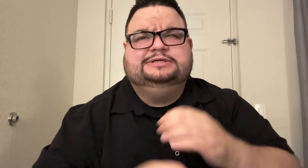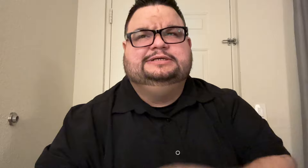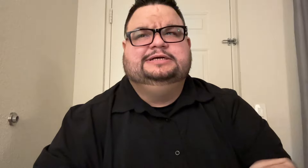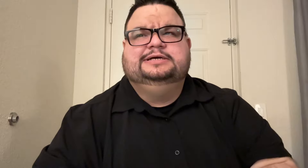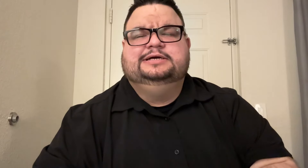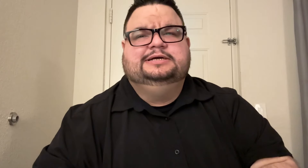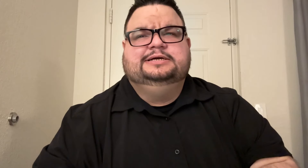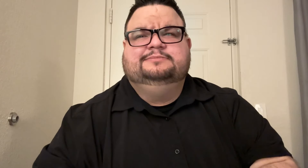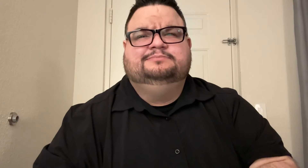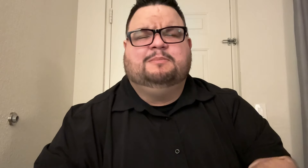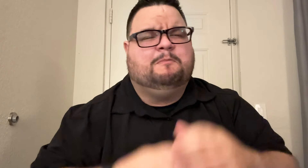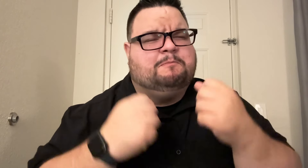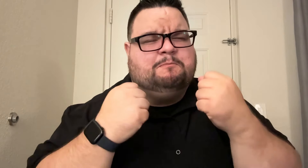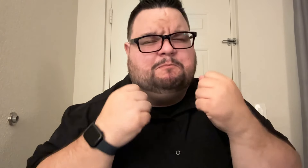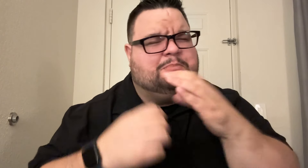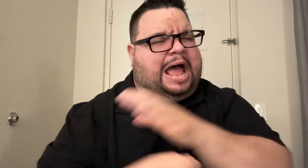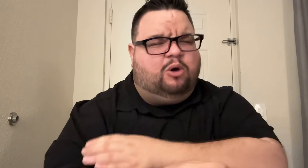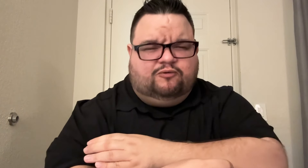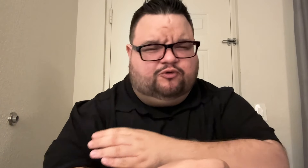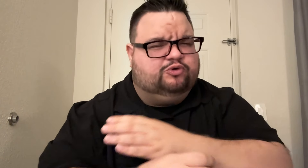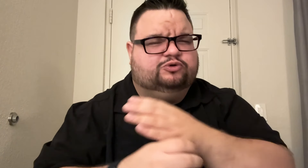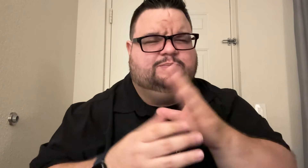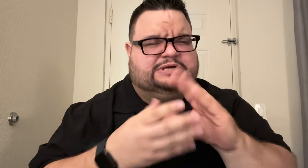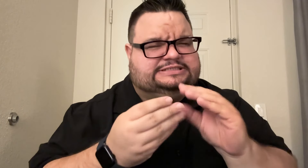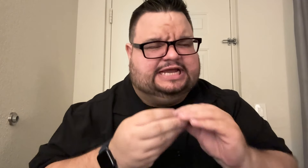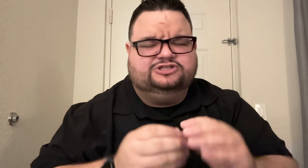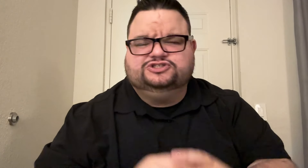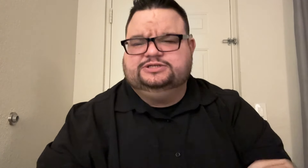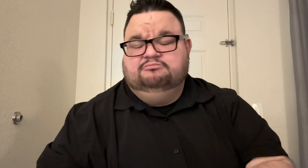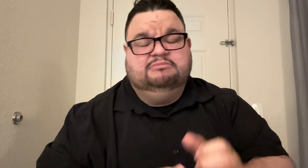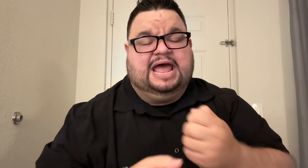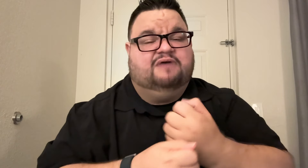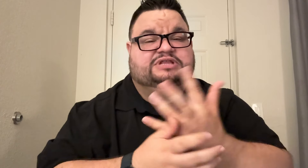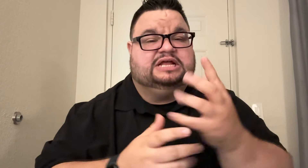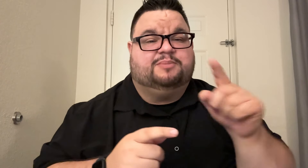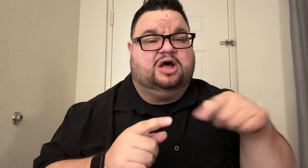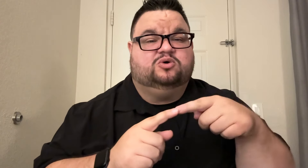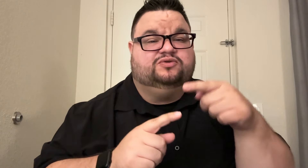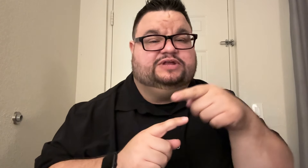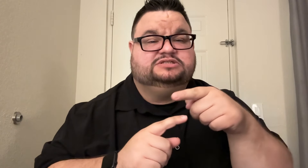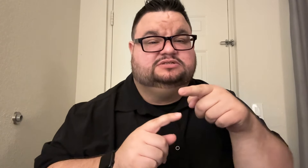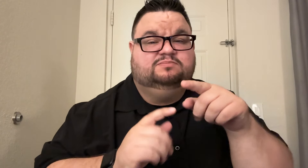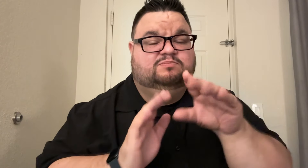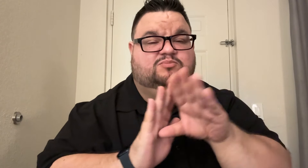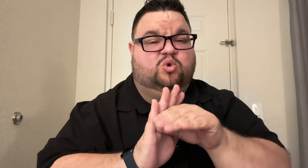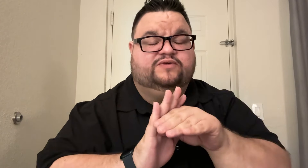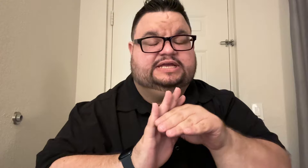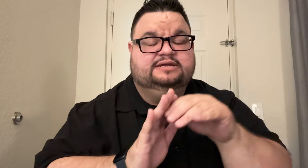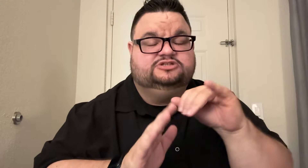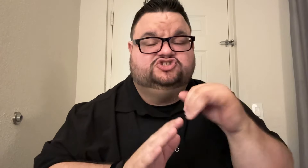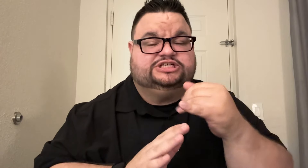powerful message. Everything about this movie is just